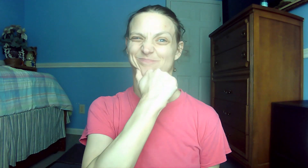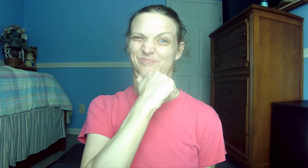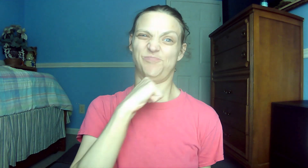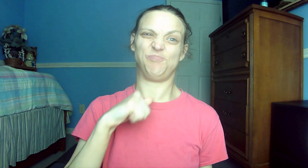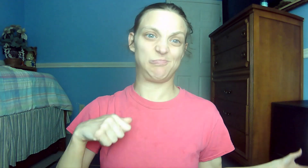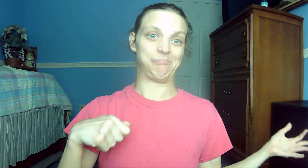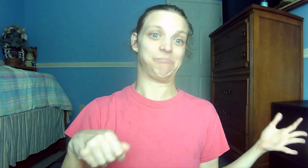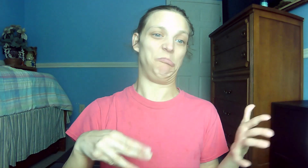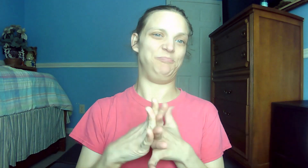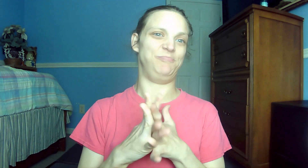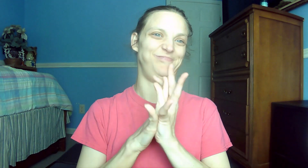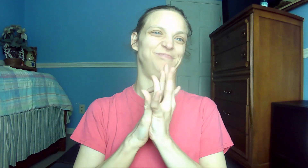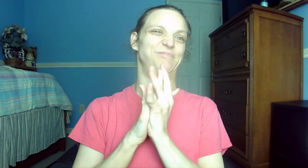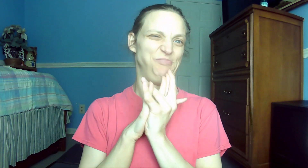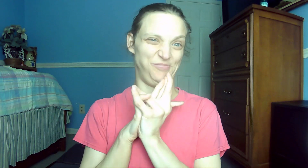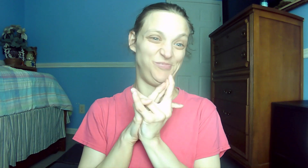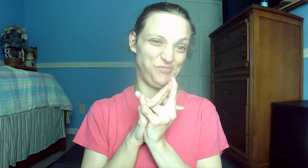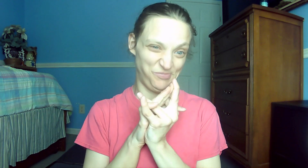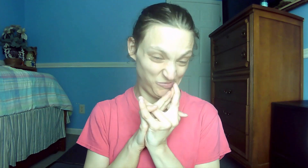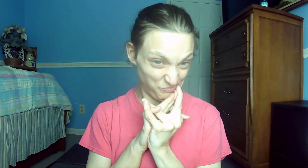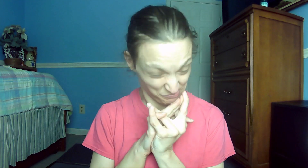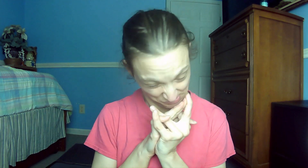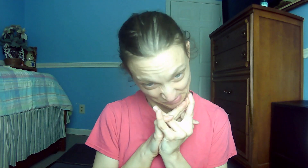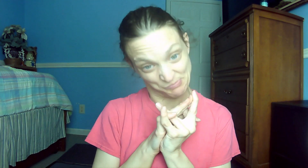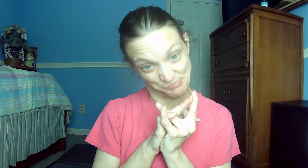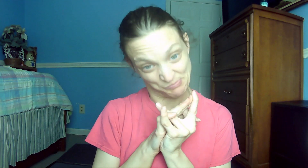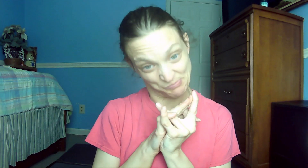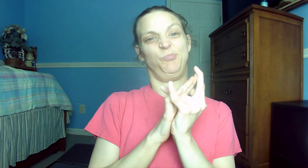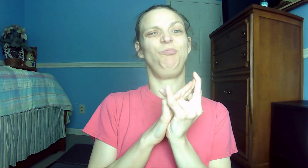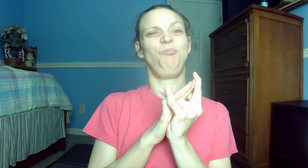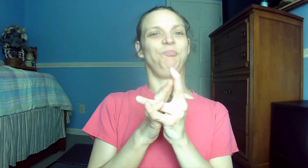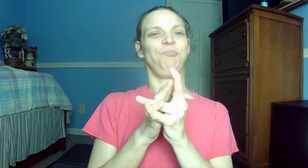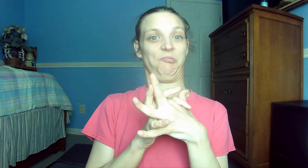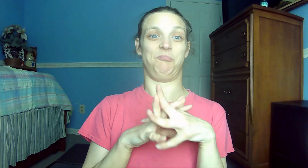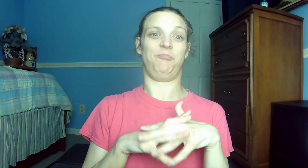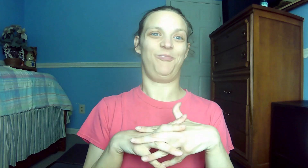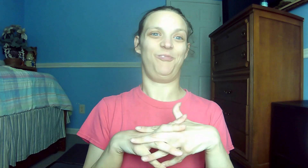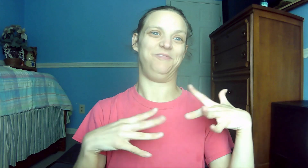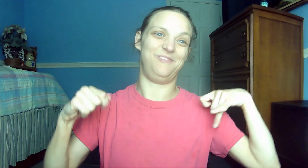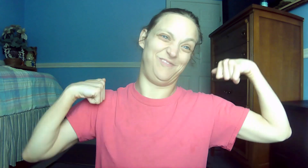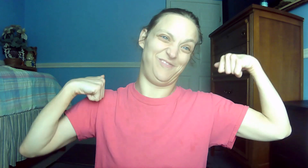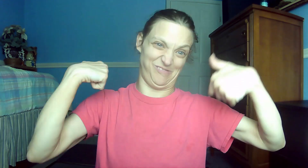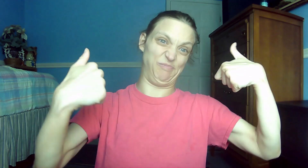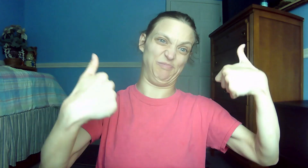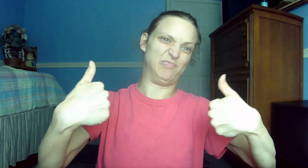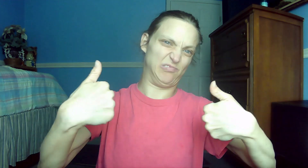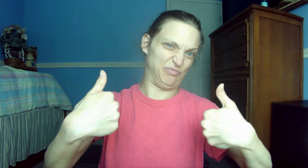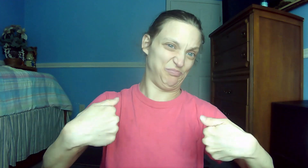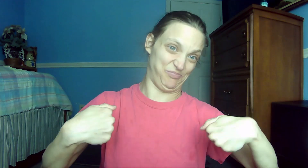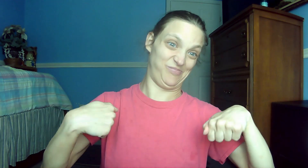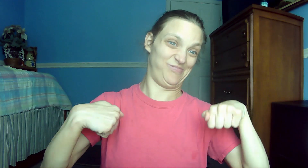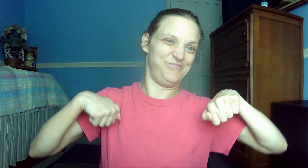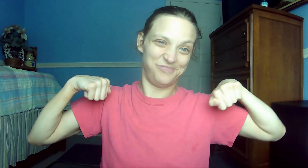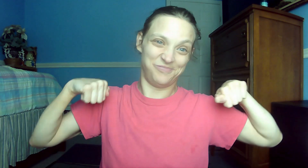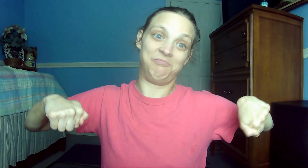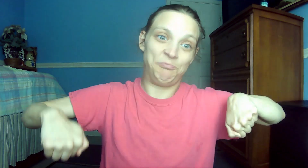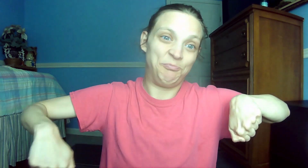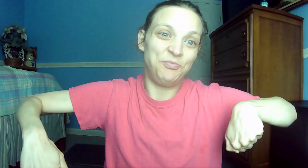Corinthians 15.58 Therefore, my dear brothers, stand firm. Let nothing lose you. Always